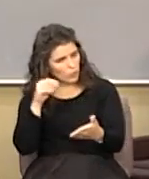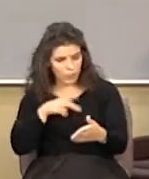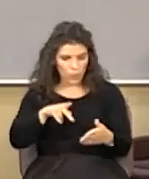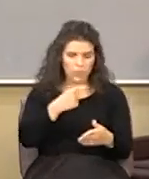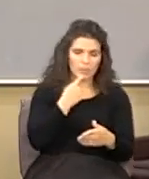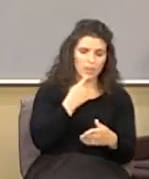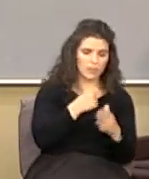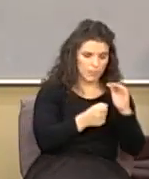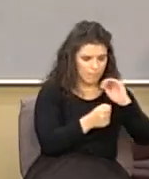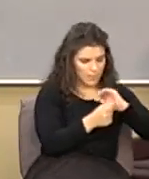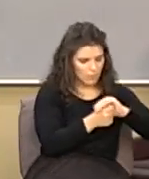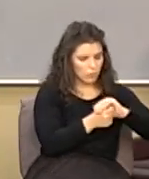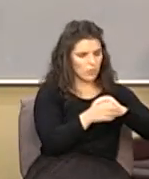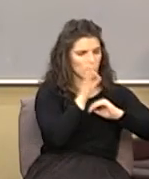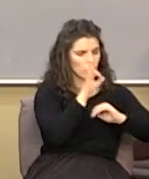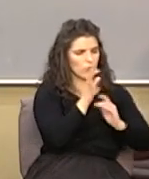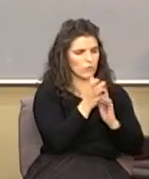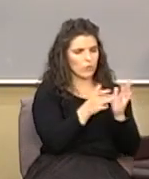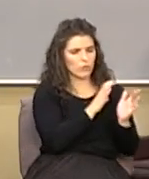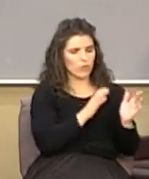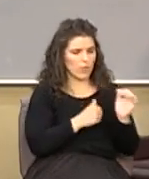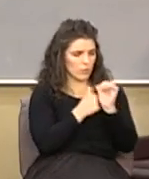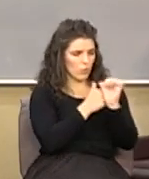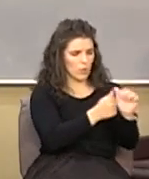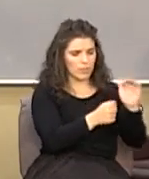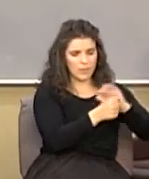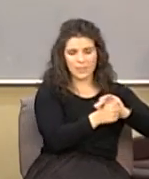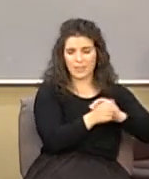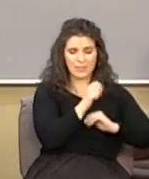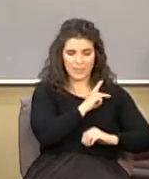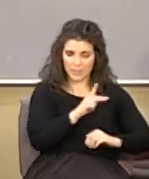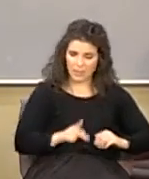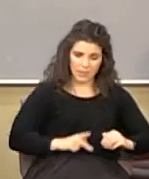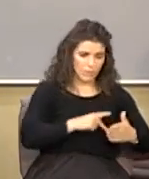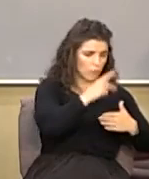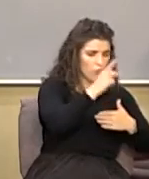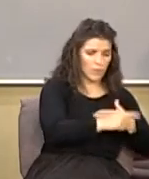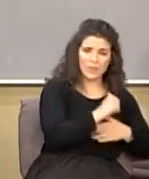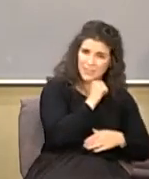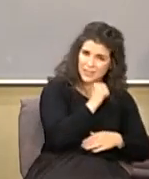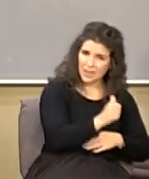mystery it's the preaching of Jesus Christ according to the revelation of the mystery it's not that kingdom program it's something new